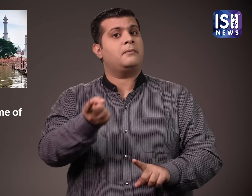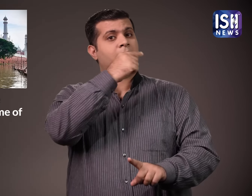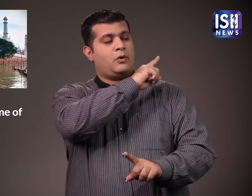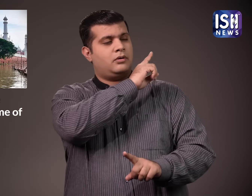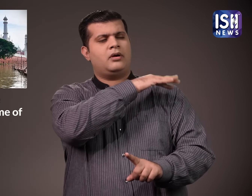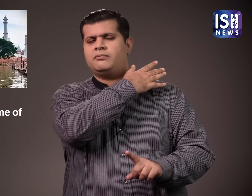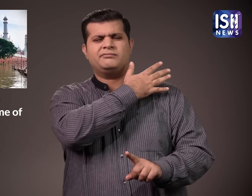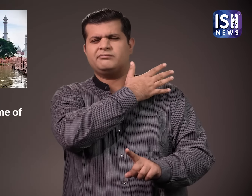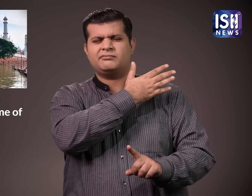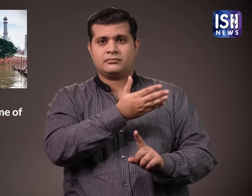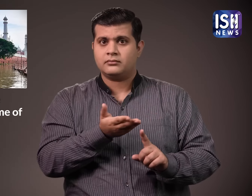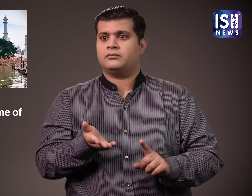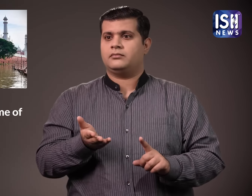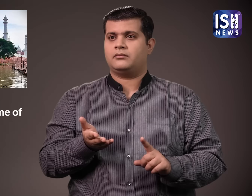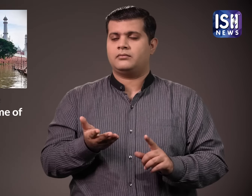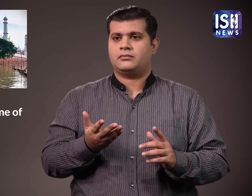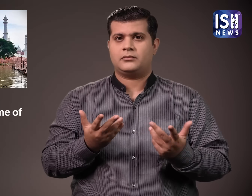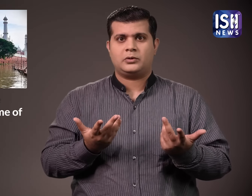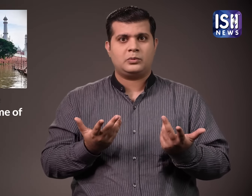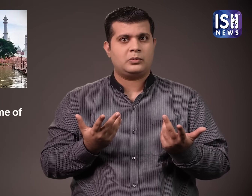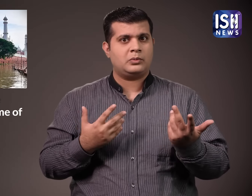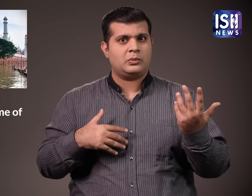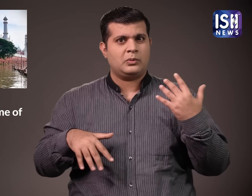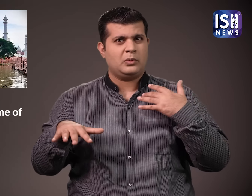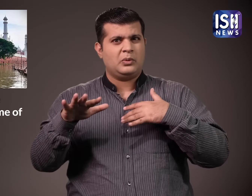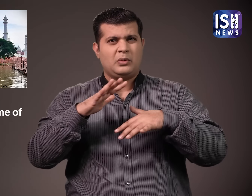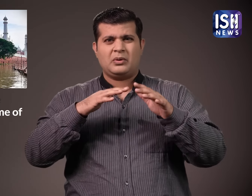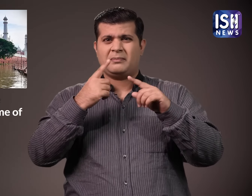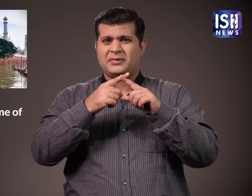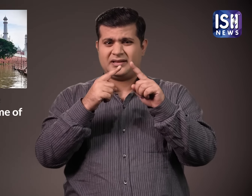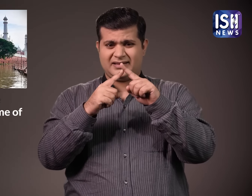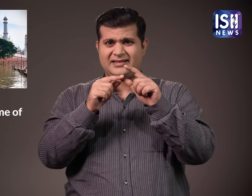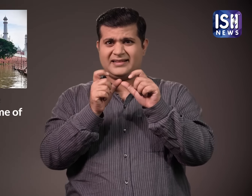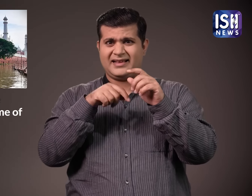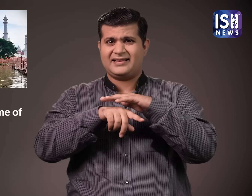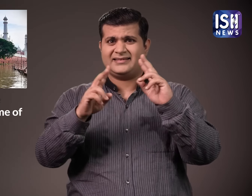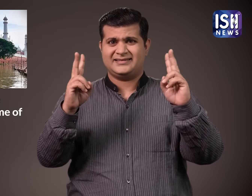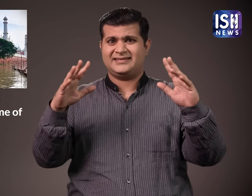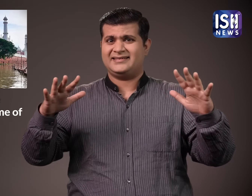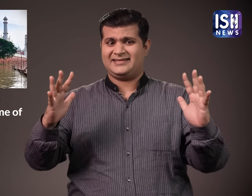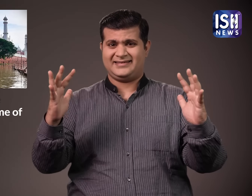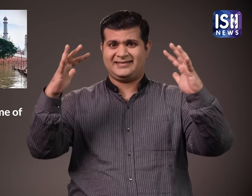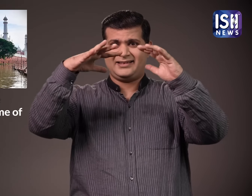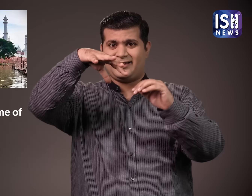time in 80 years. It has not faced such a situation till date. While Taj Mahal's dome is leaking,